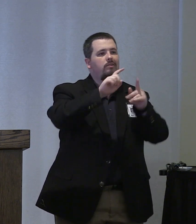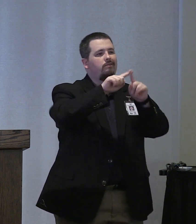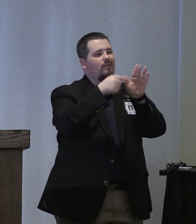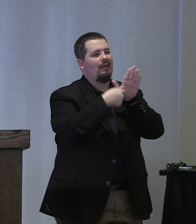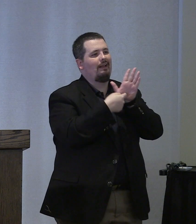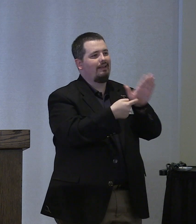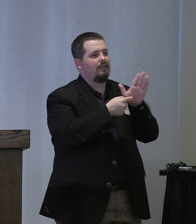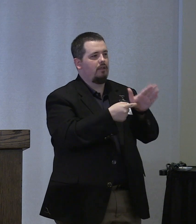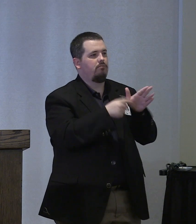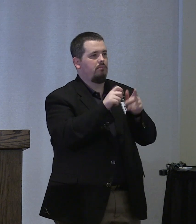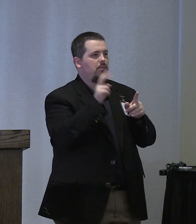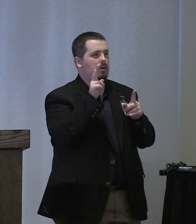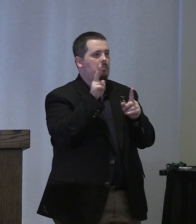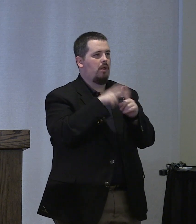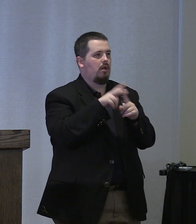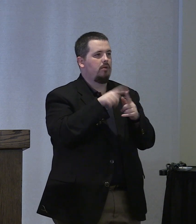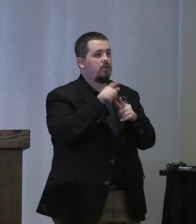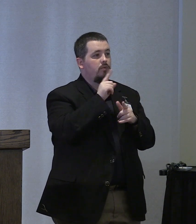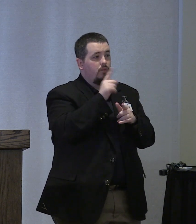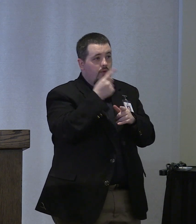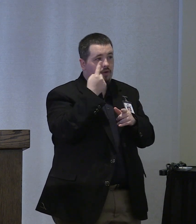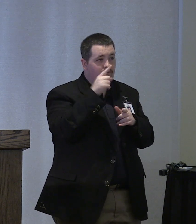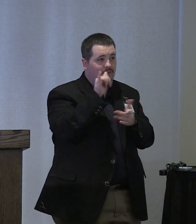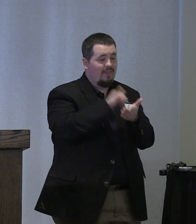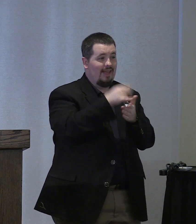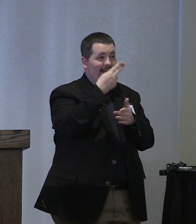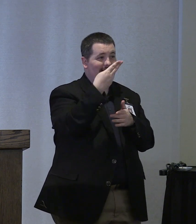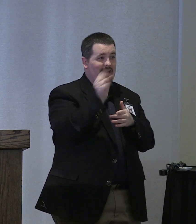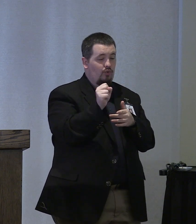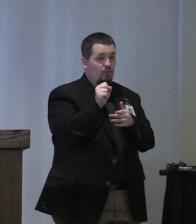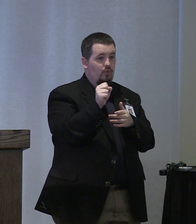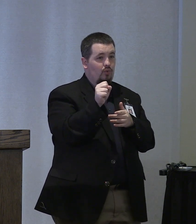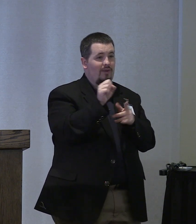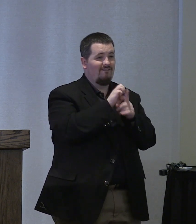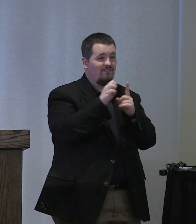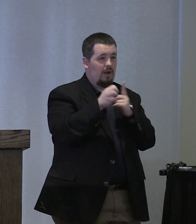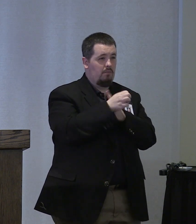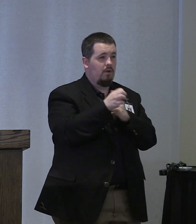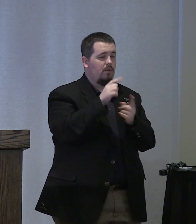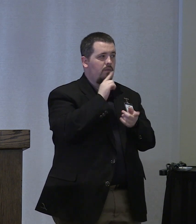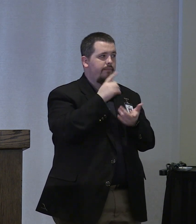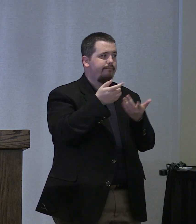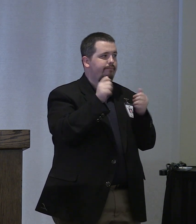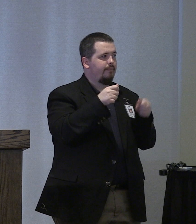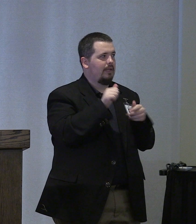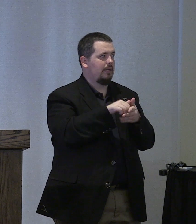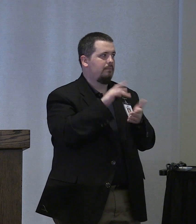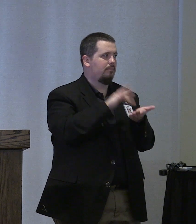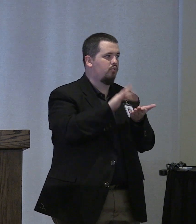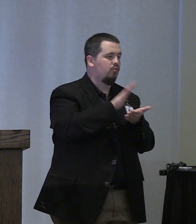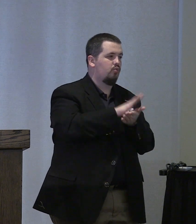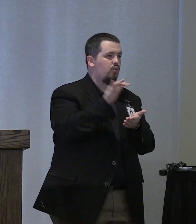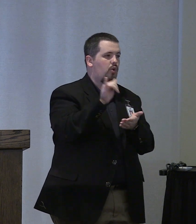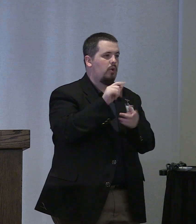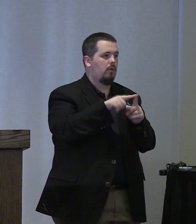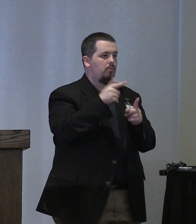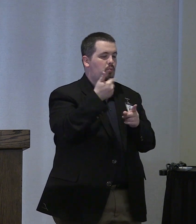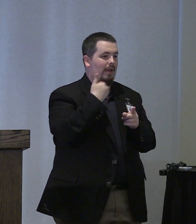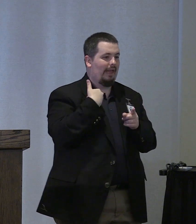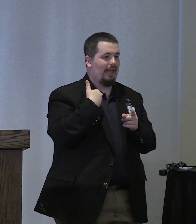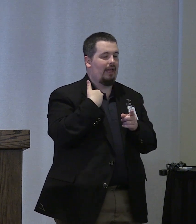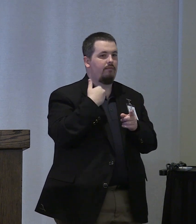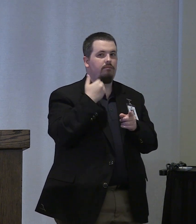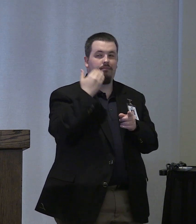indicators that could apply certainly in in the high school environment potentially even in the middle school environment as well but you have the